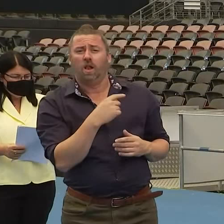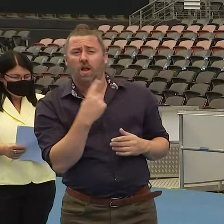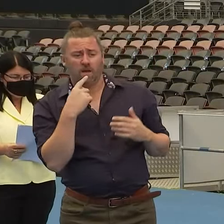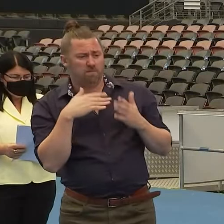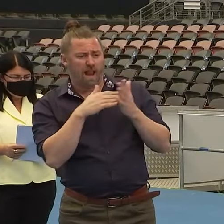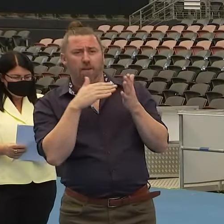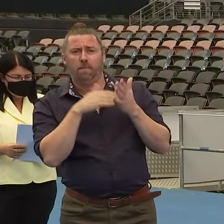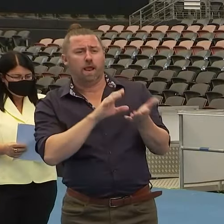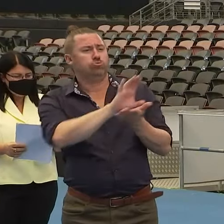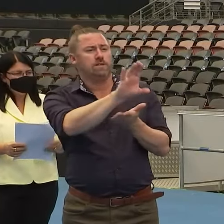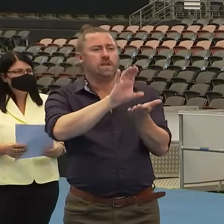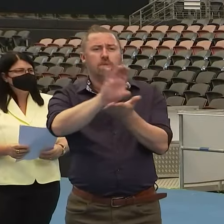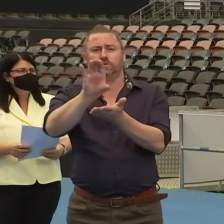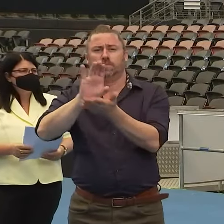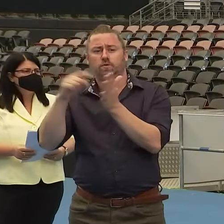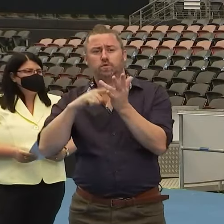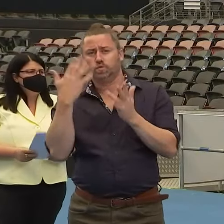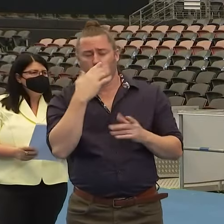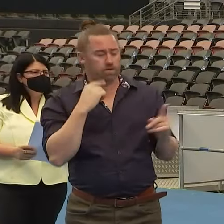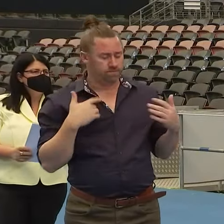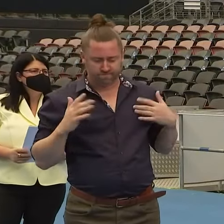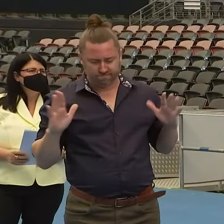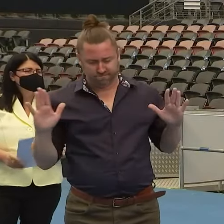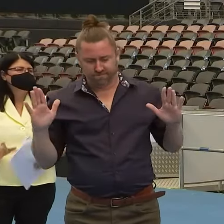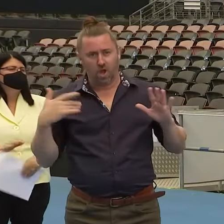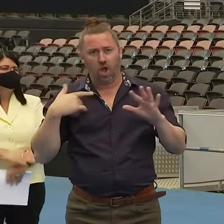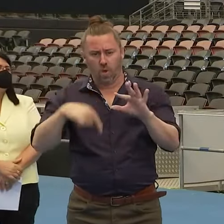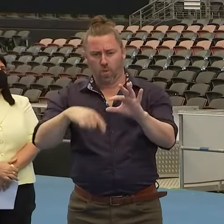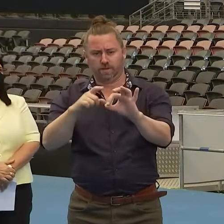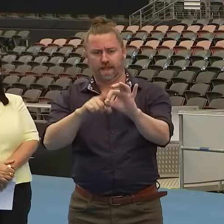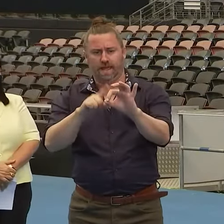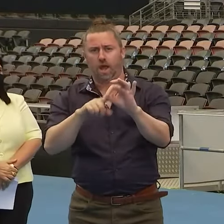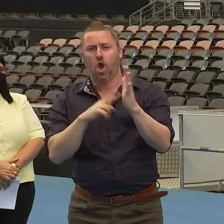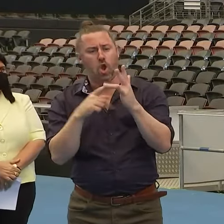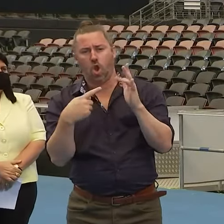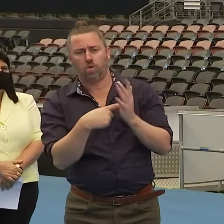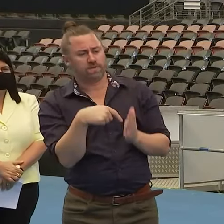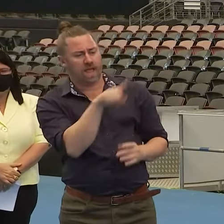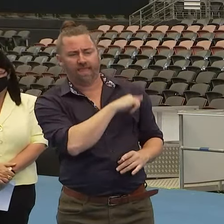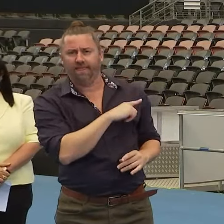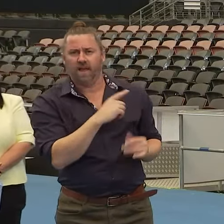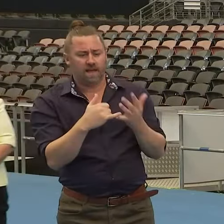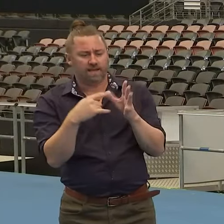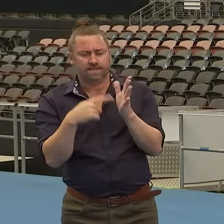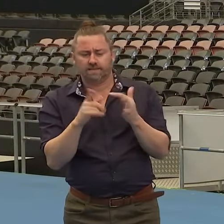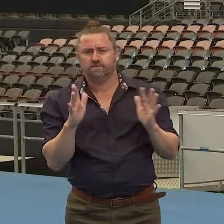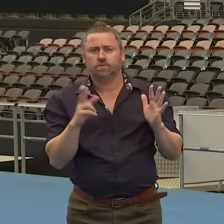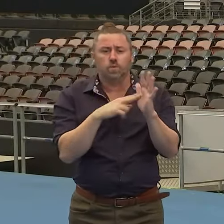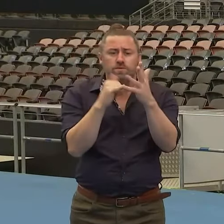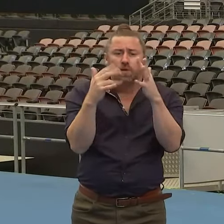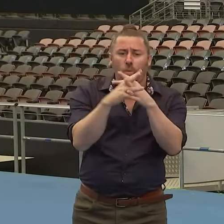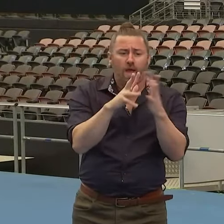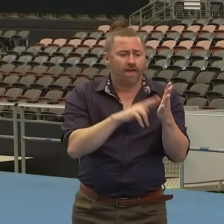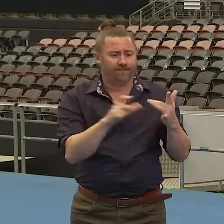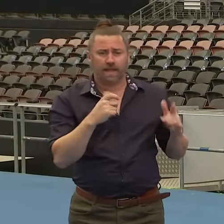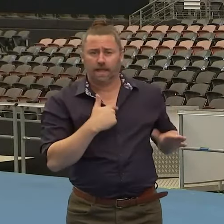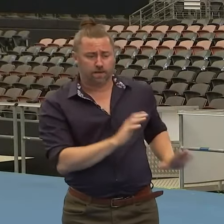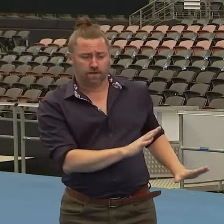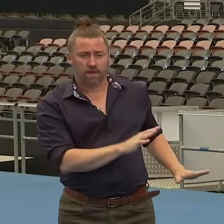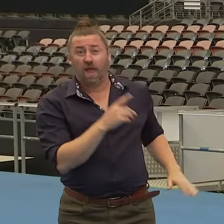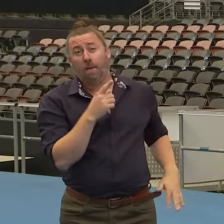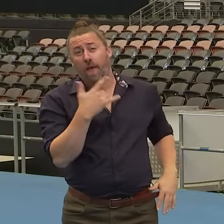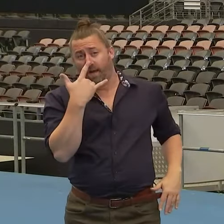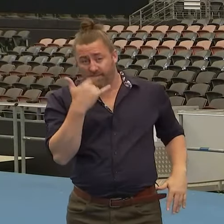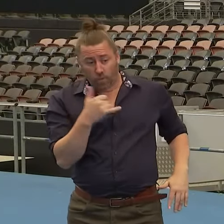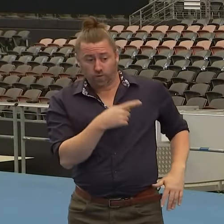health advice? Look, that's entirely a matter for them, but as the Minister said, in New South Wales and Victoria, they have lost